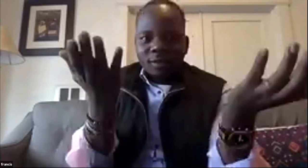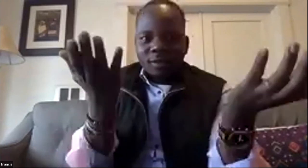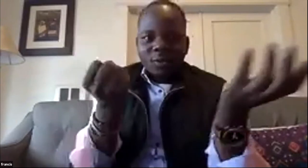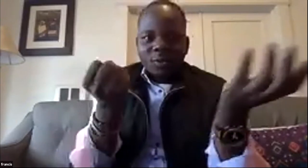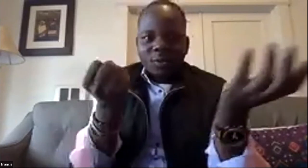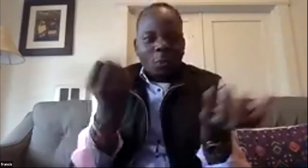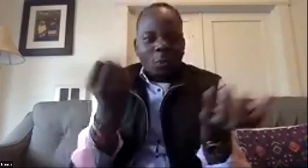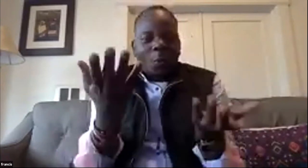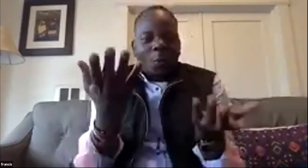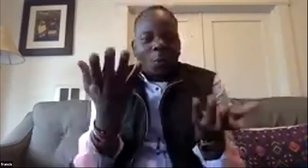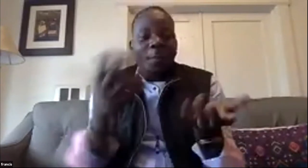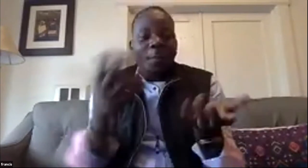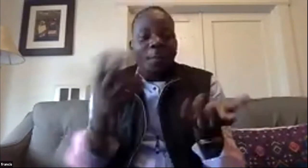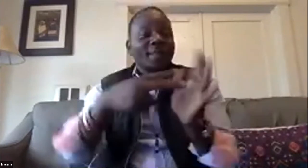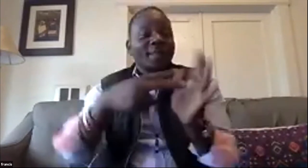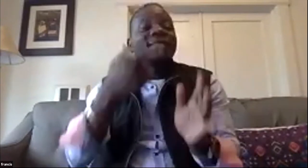all on the same page and